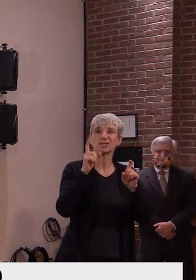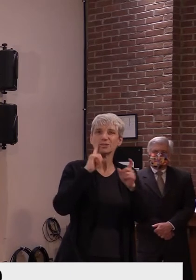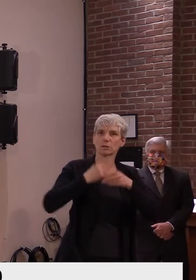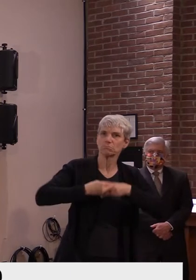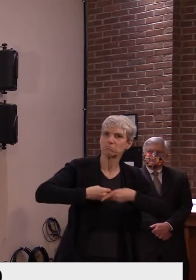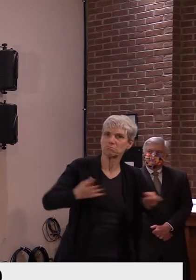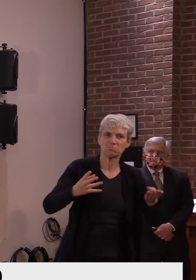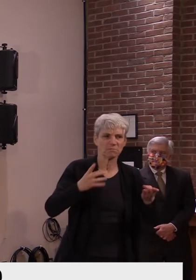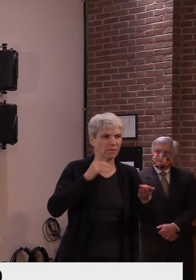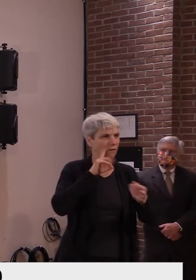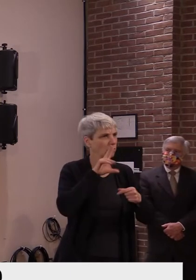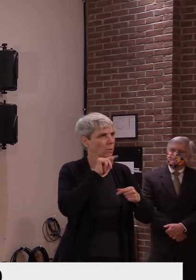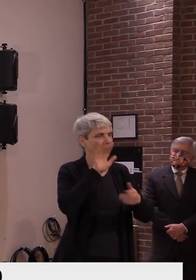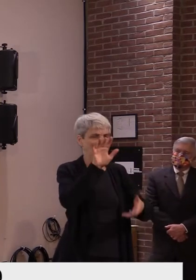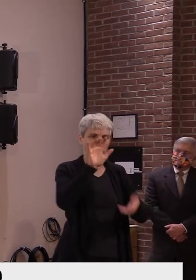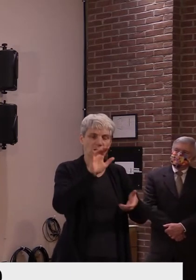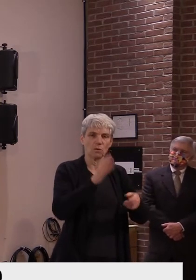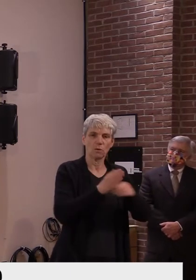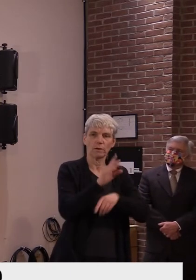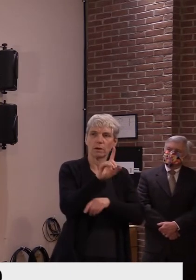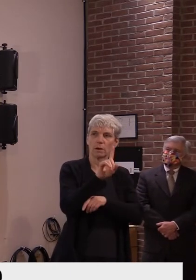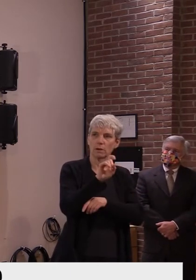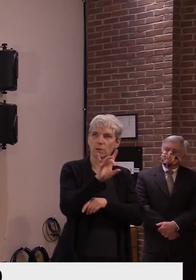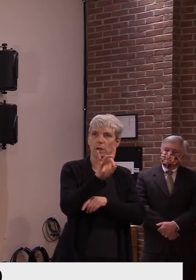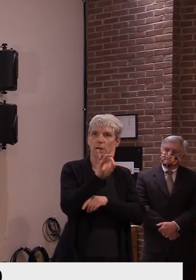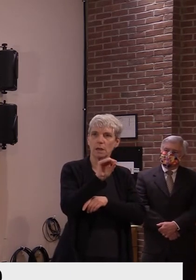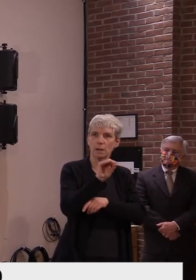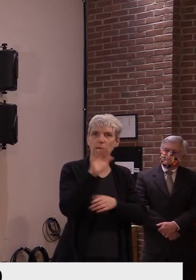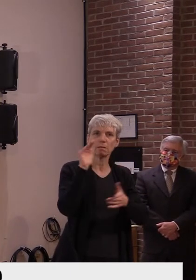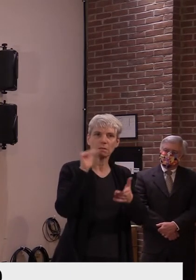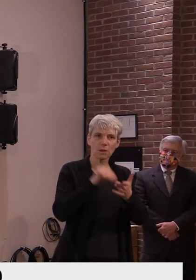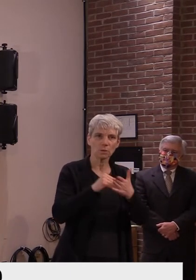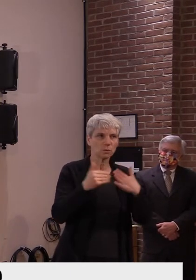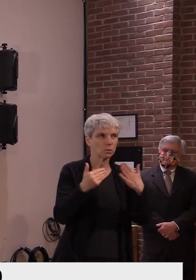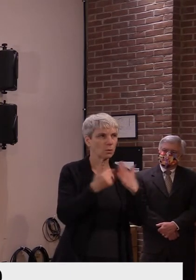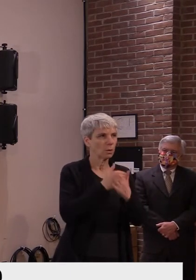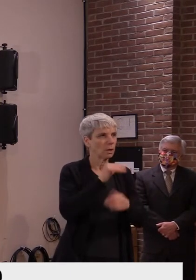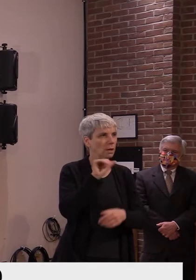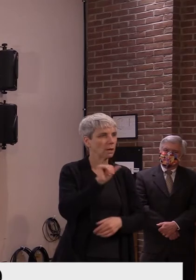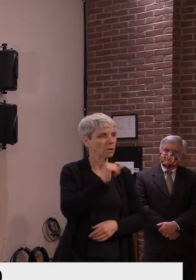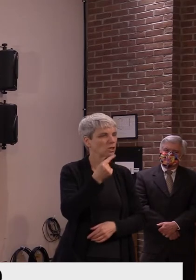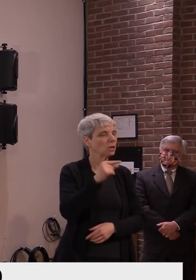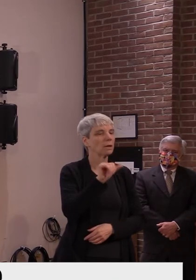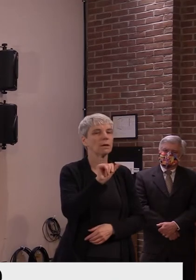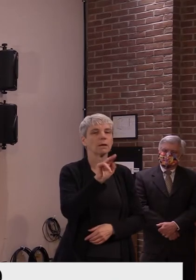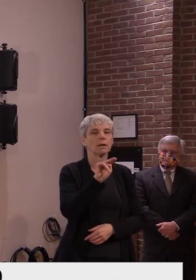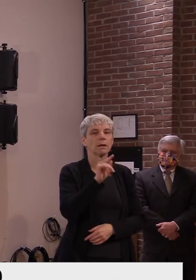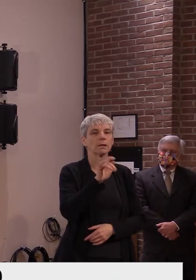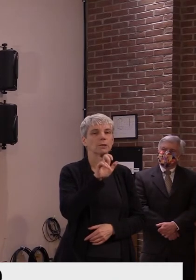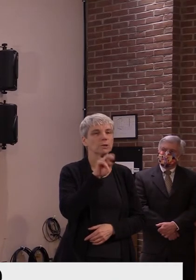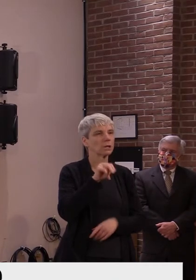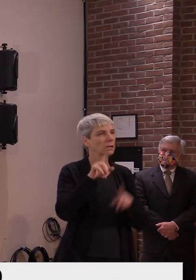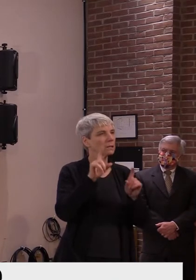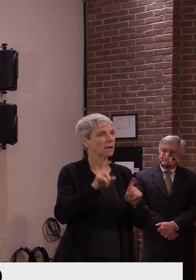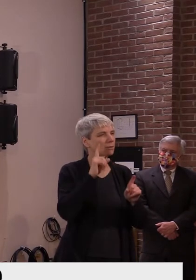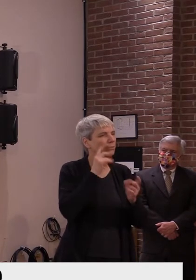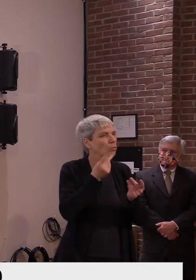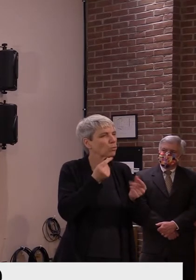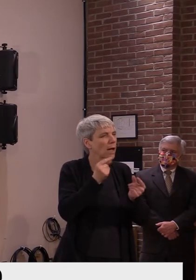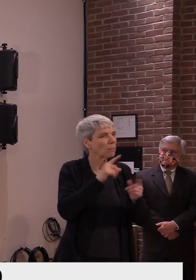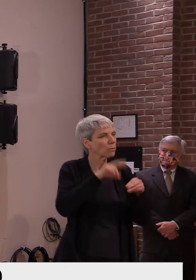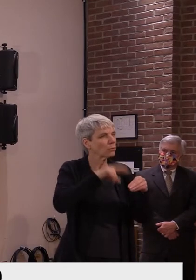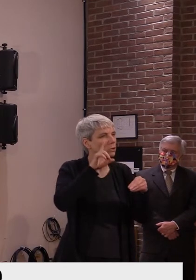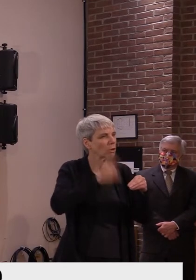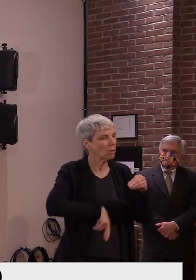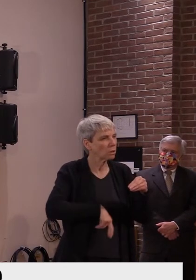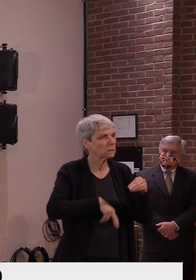I think over 180,000 of them. Um, your response, what, what are we going to do with those? Are you going to put them to work right away?